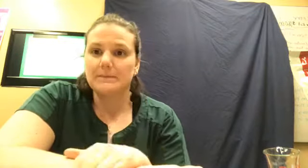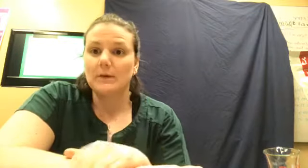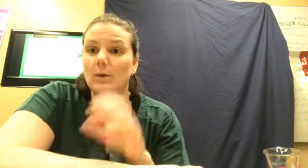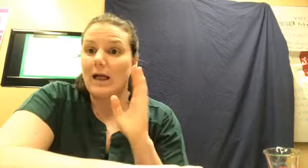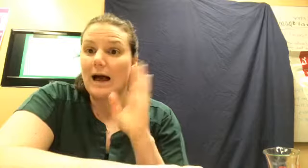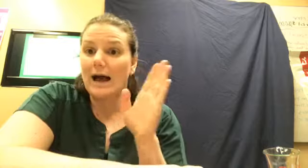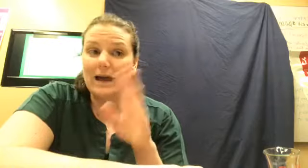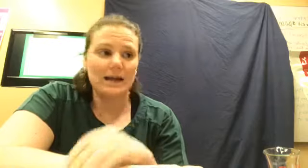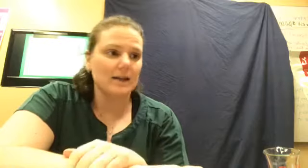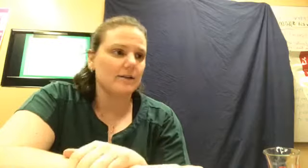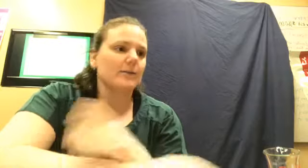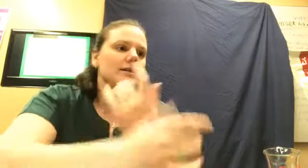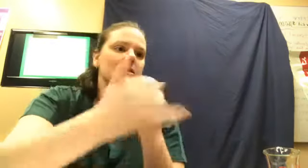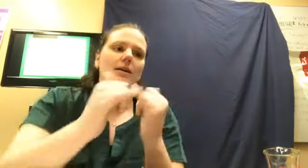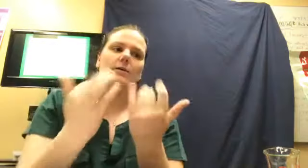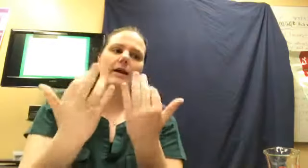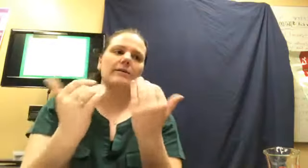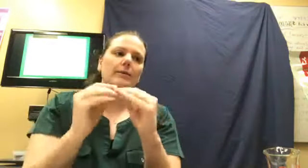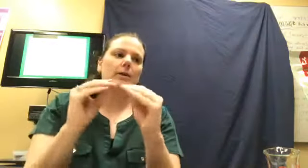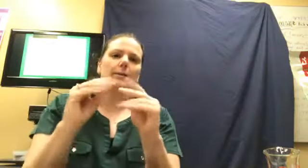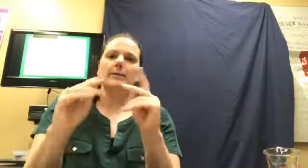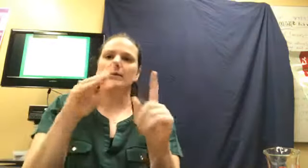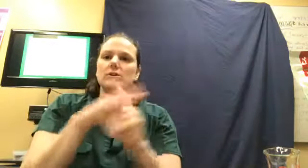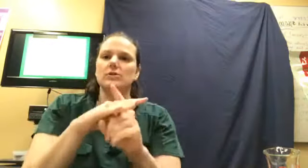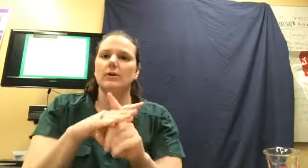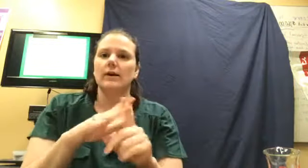Well, hi! We're still waiting for more people to join.